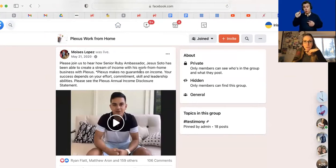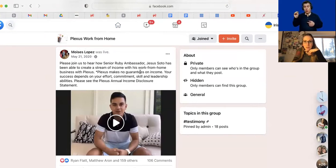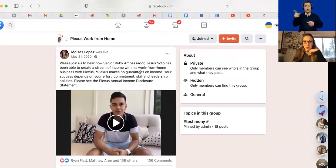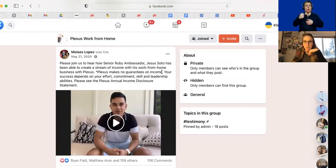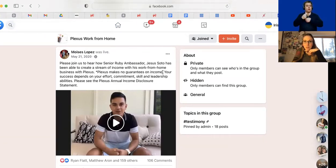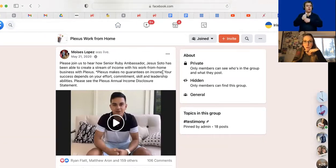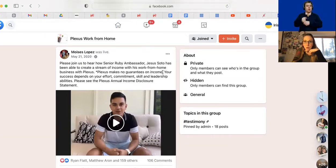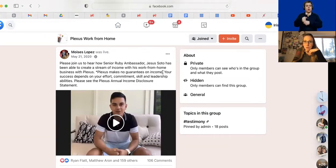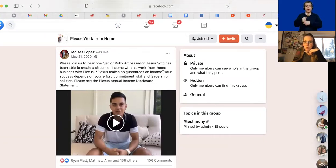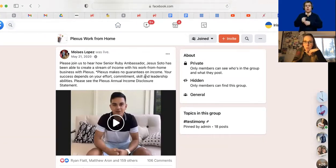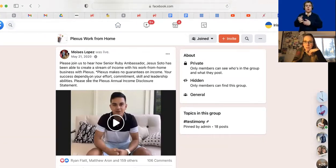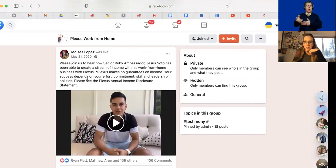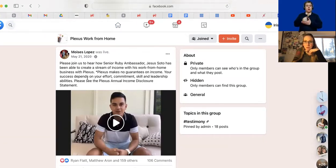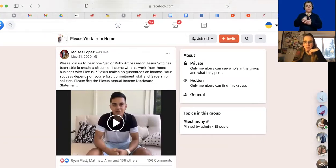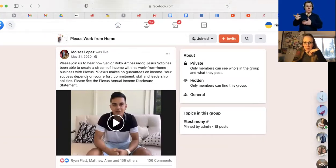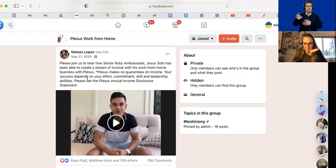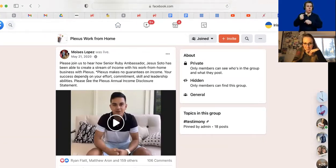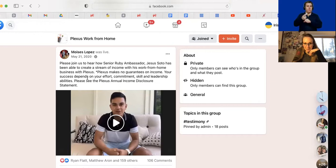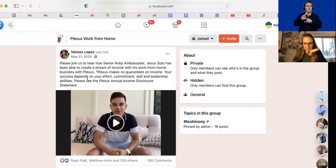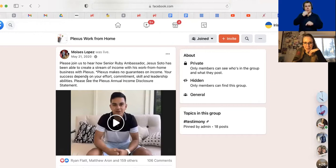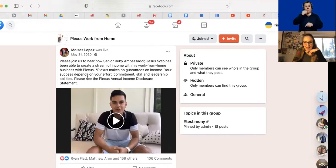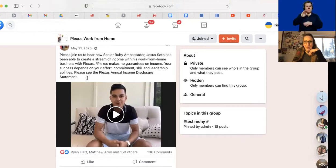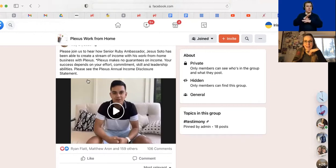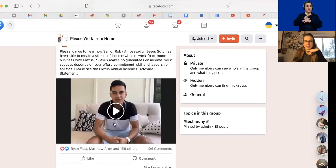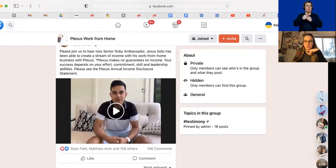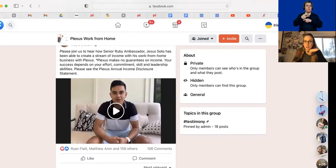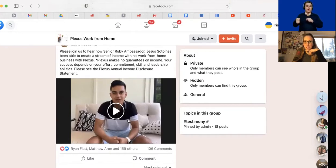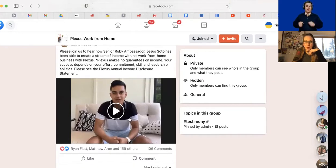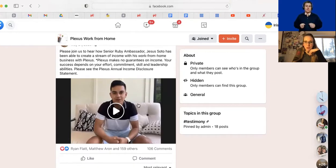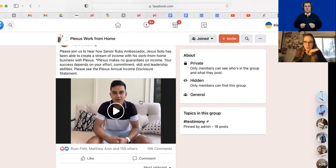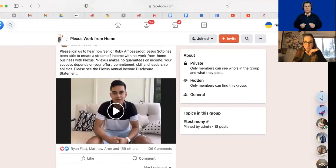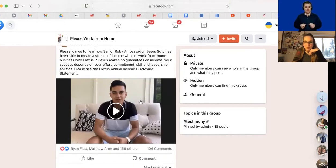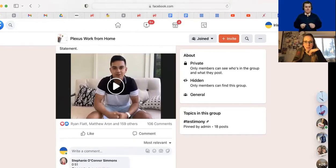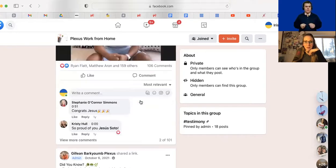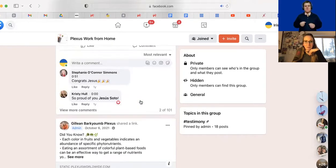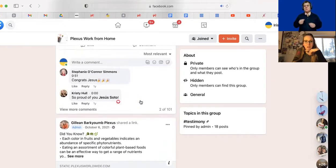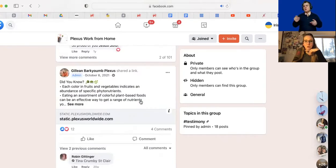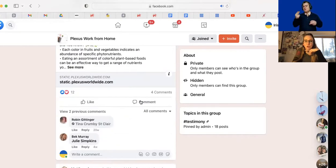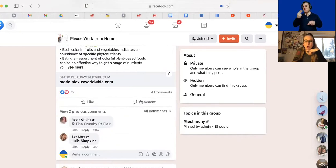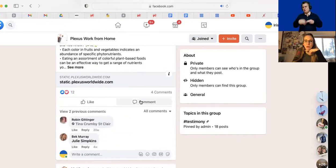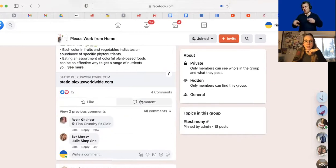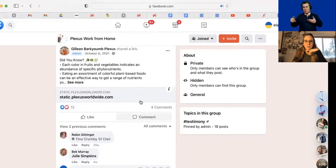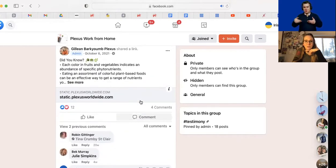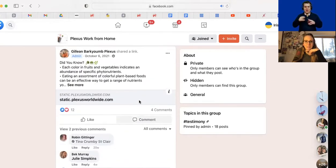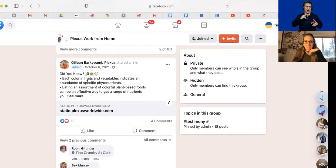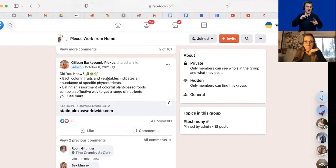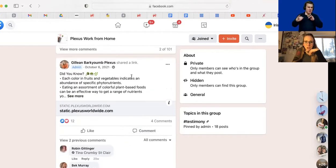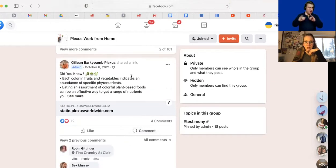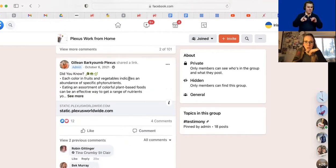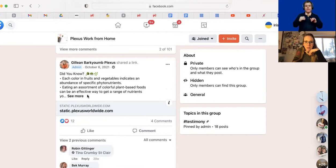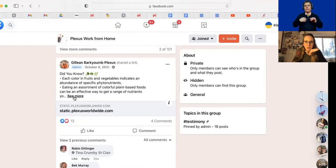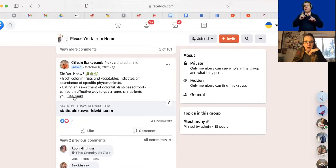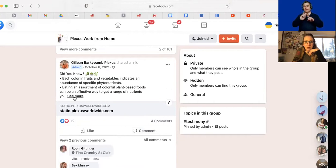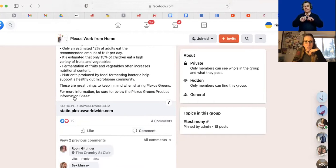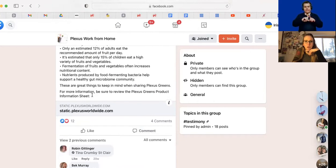stream of income with his work from home business with Plexus. And there's just a little interview with him. So there's all kinds of ideas